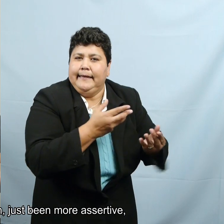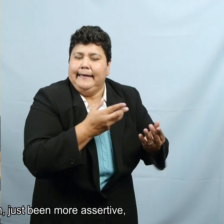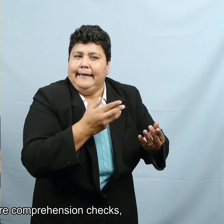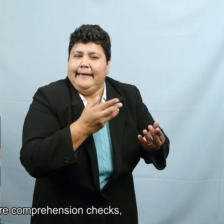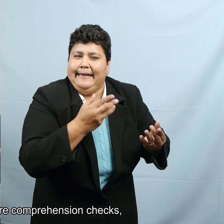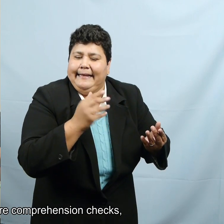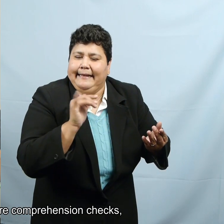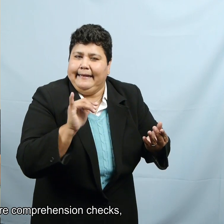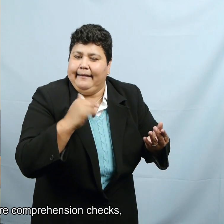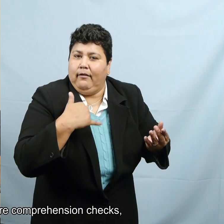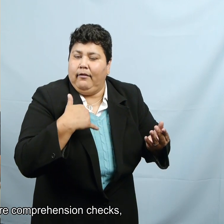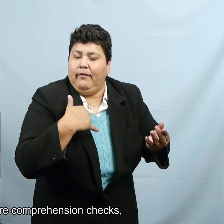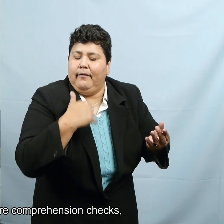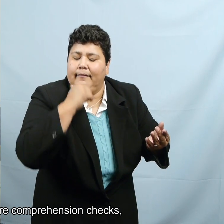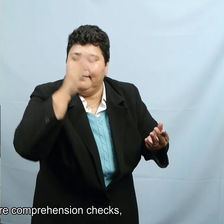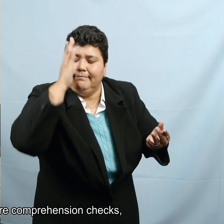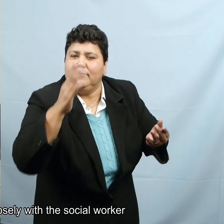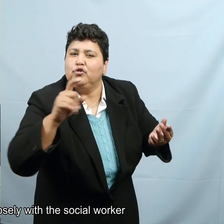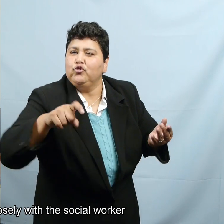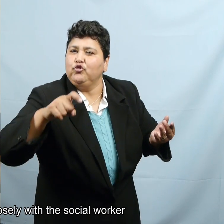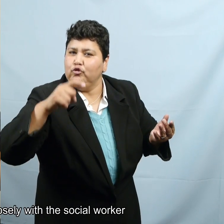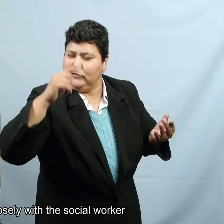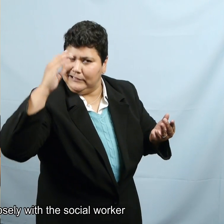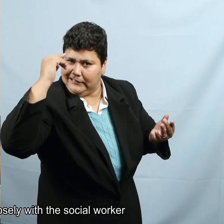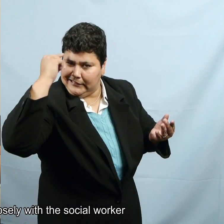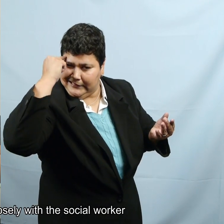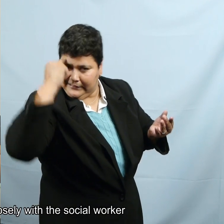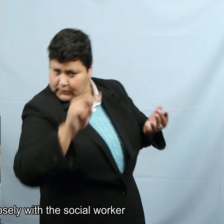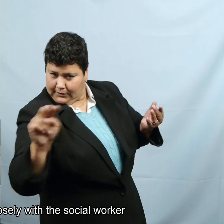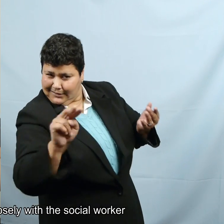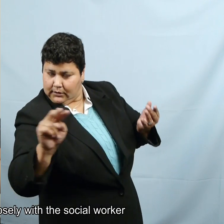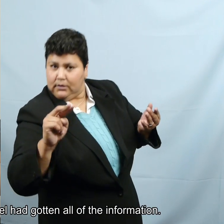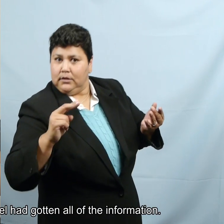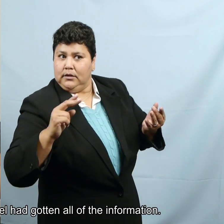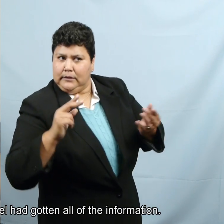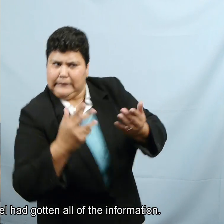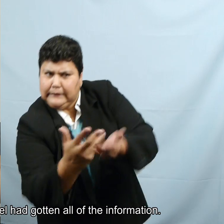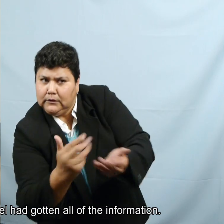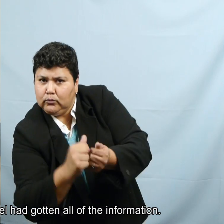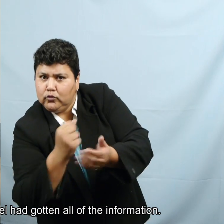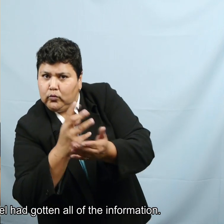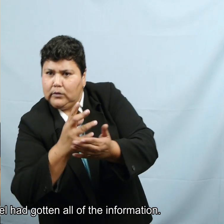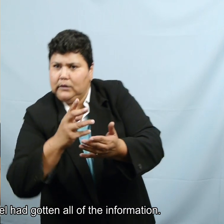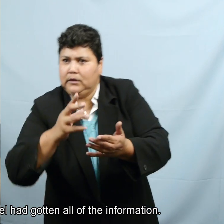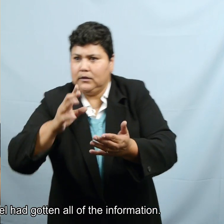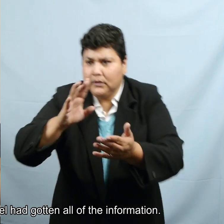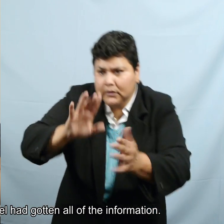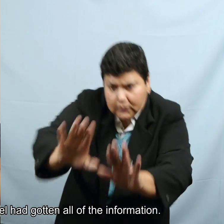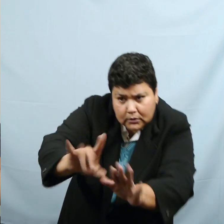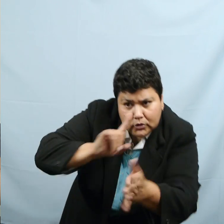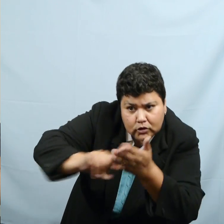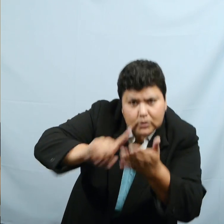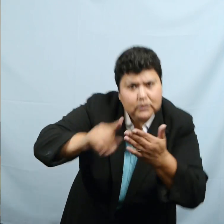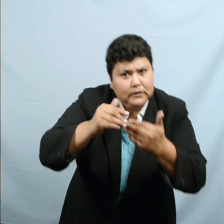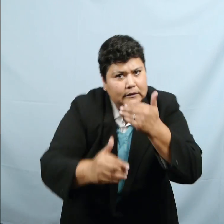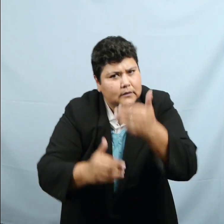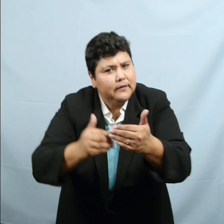been more assertive, made more comprehensive checks, worked closely with the social worker to make sure Angel had gotten all of the information.